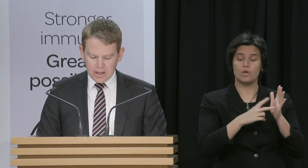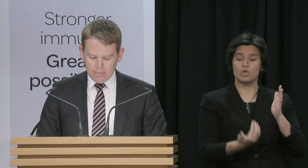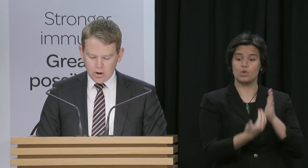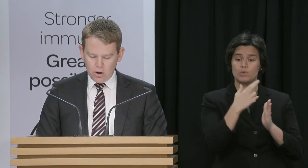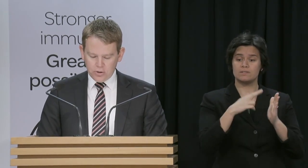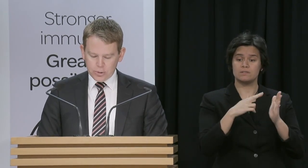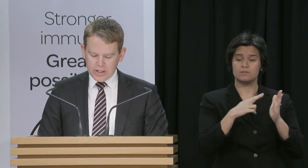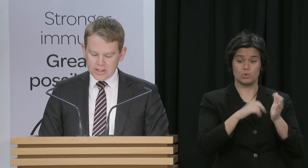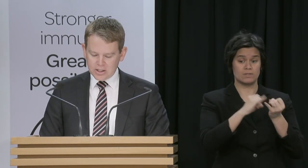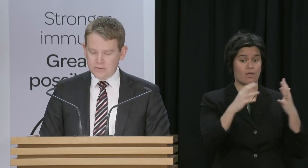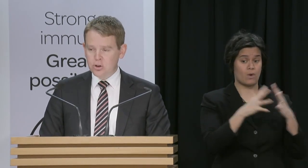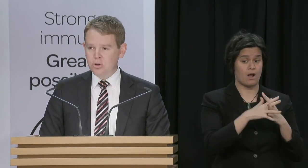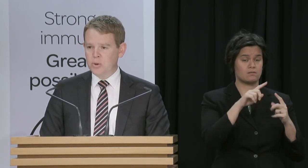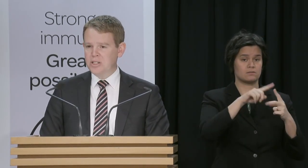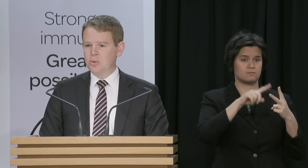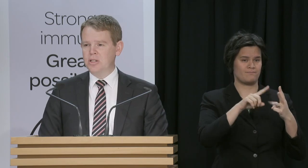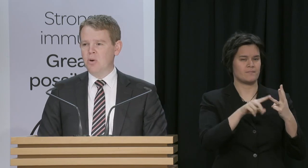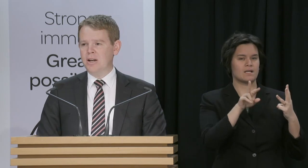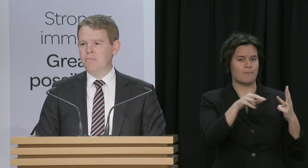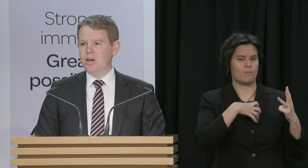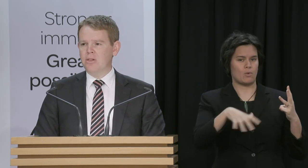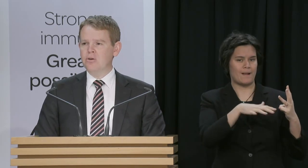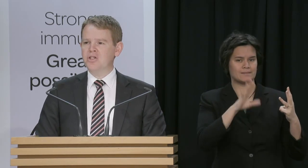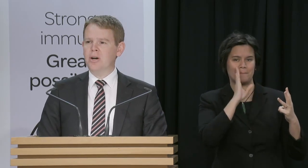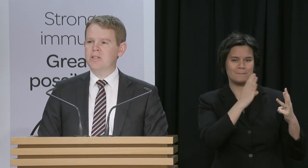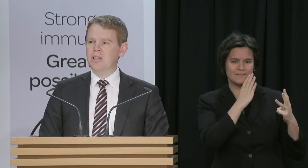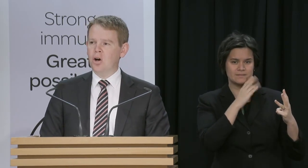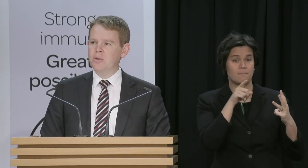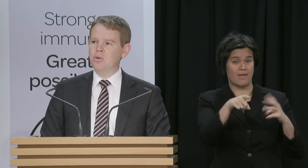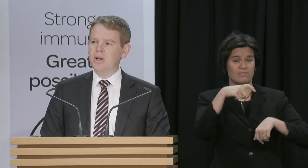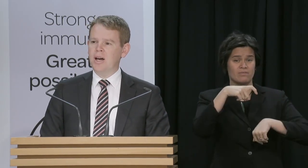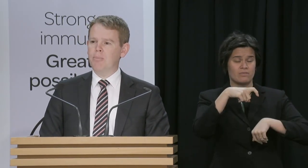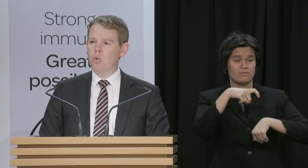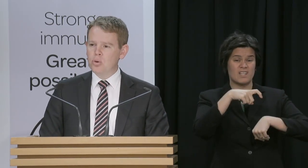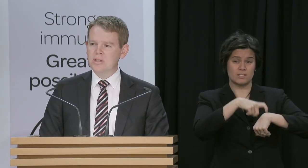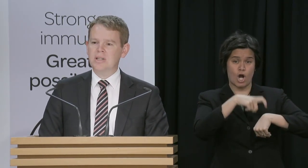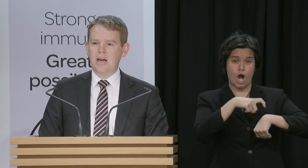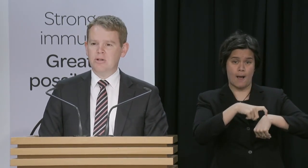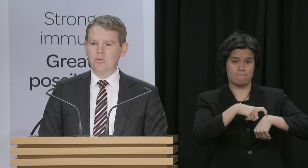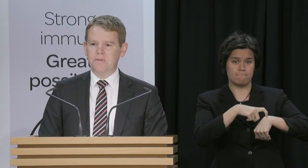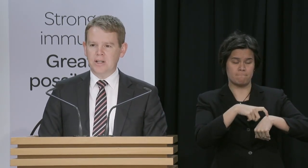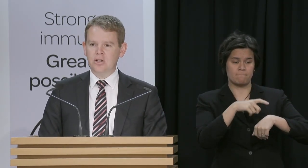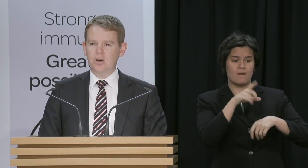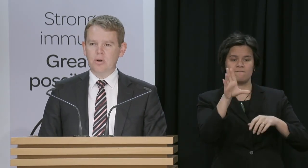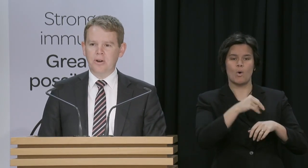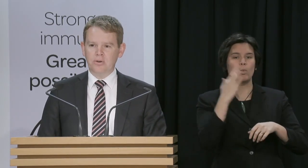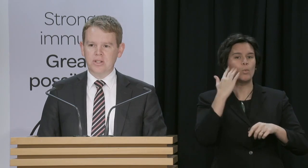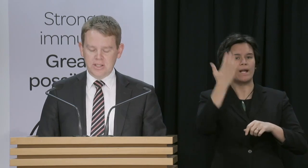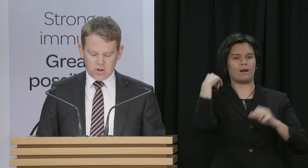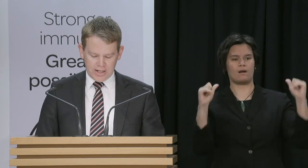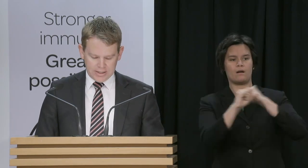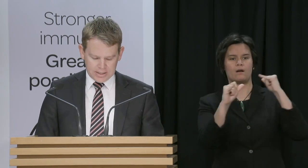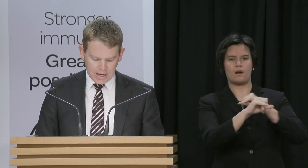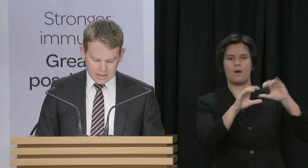.30pm on the 26th of June 2021. Those times align with when our pauses came into effect with